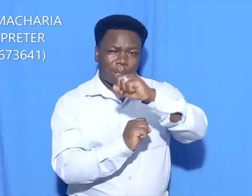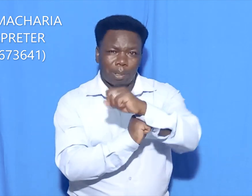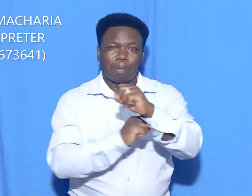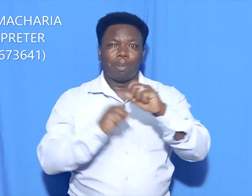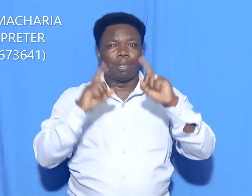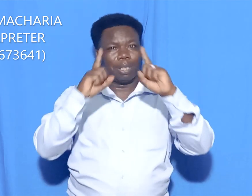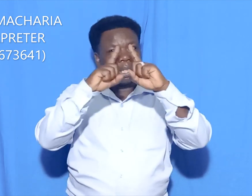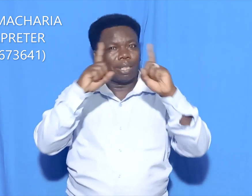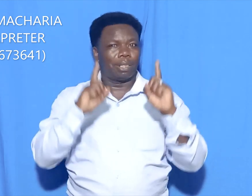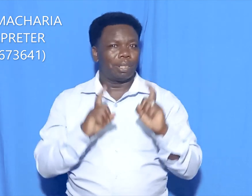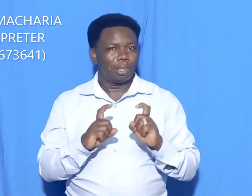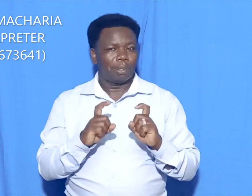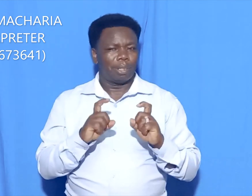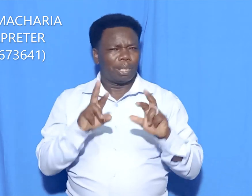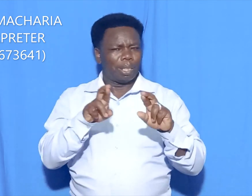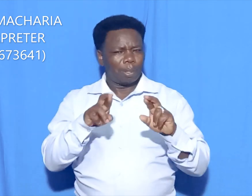The requirements include.